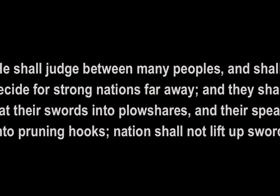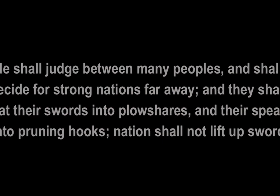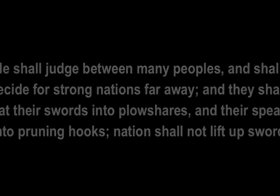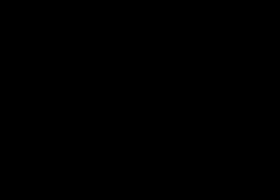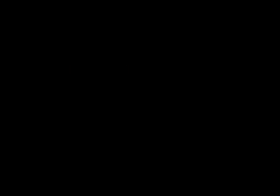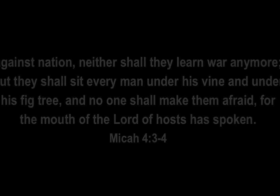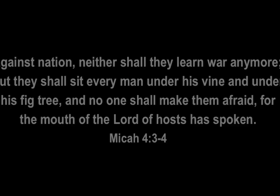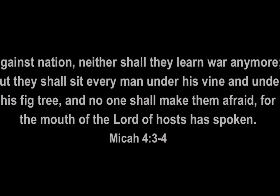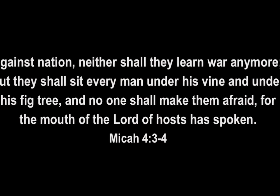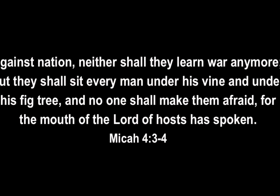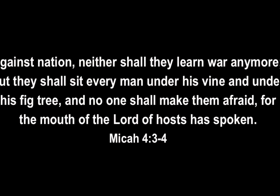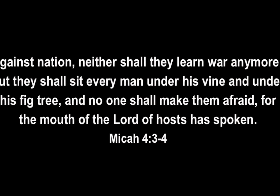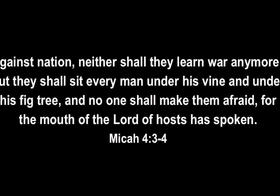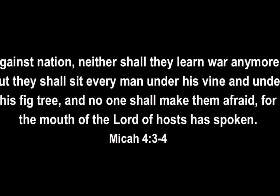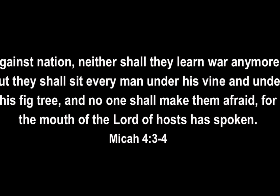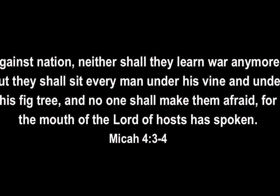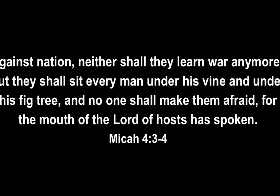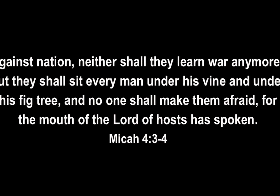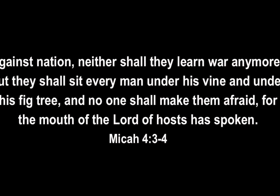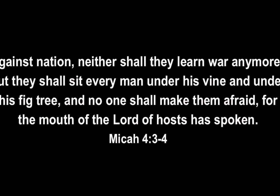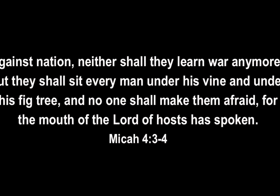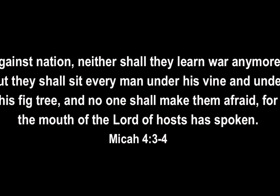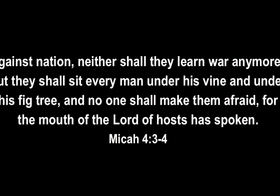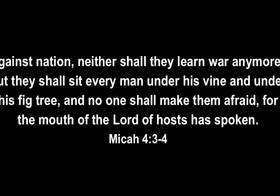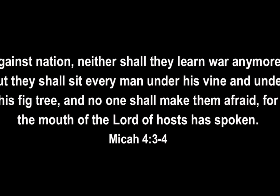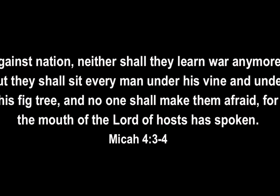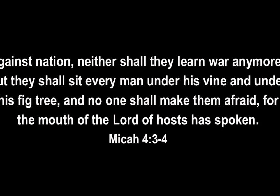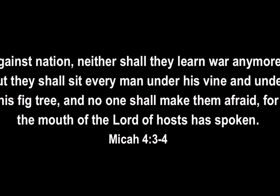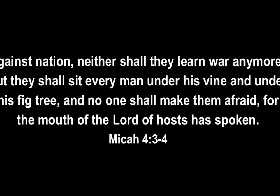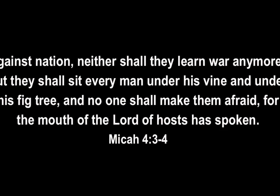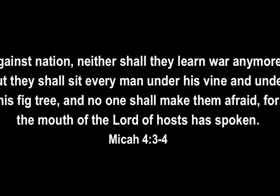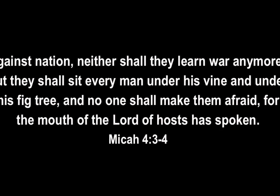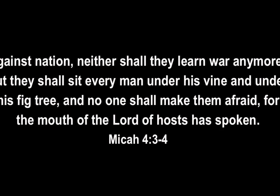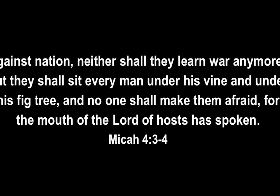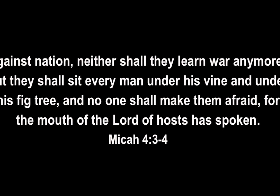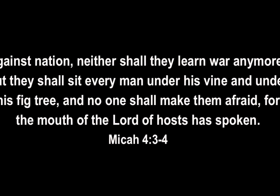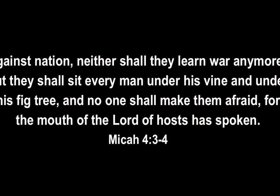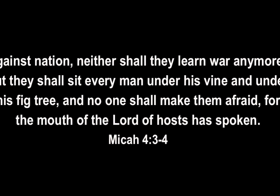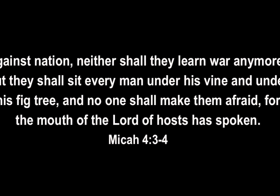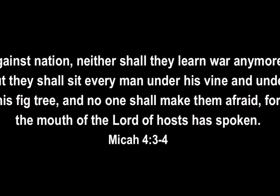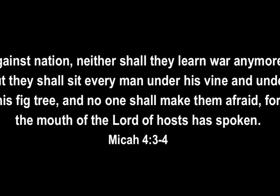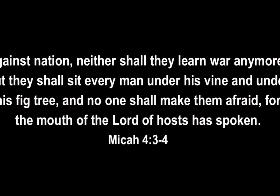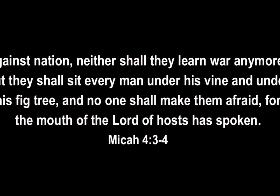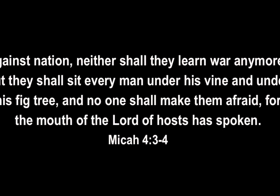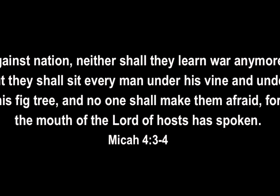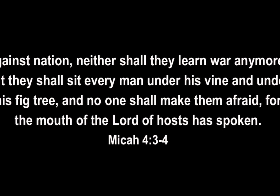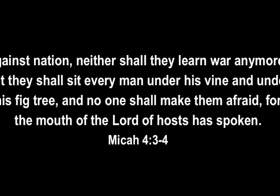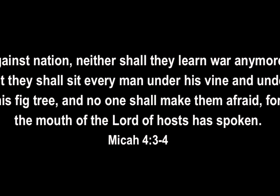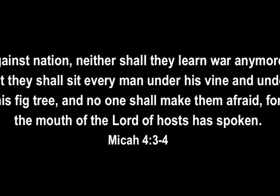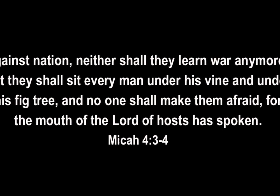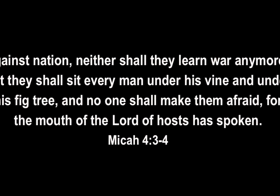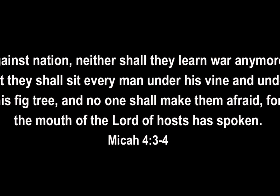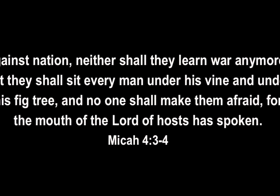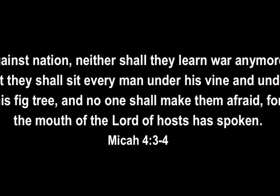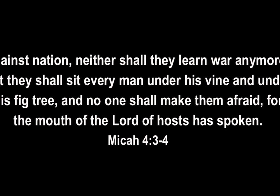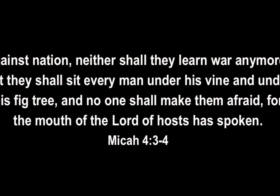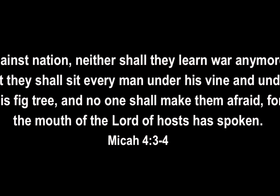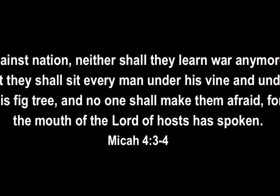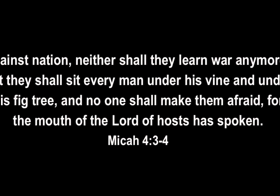up sword against nation neither shall they learn war anymore but they shall sit every man under his vine and under his fig tree and